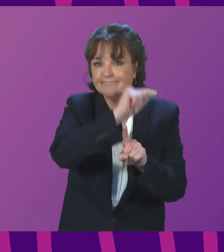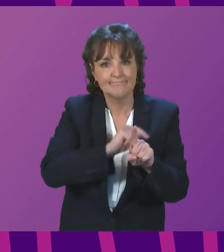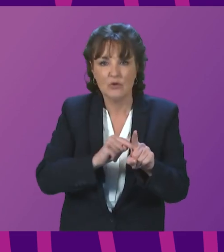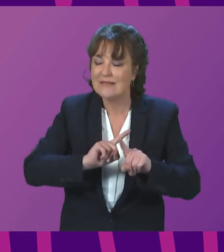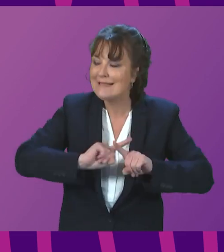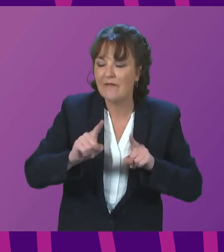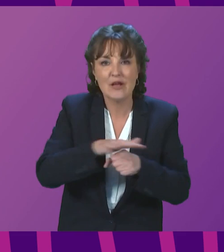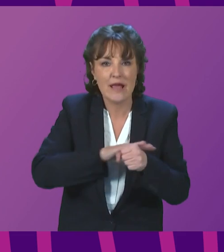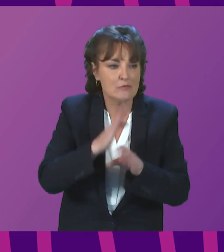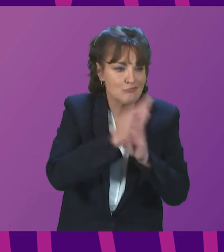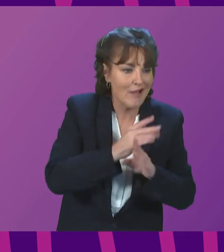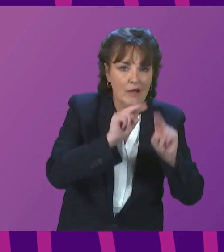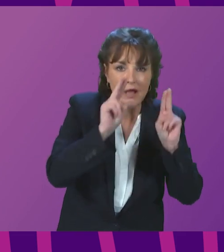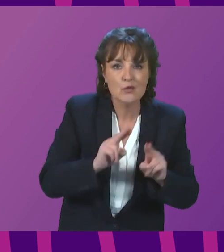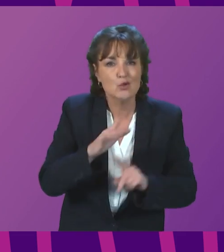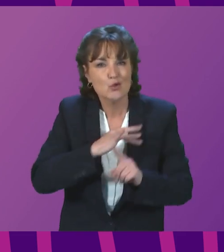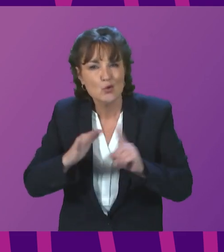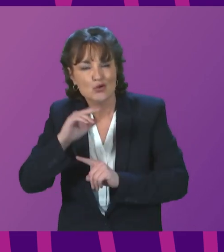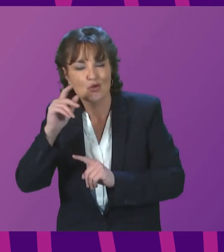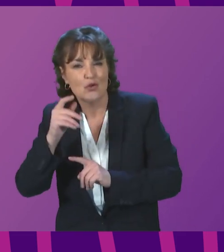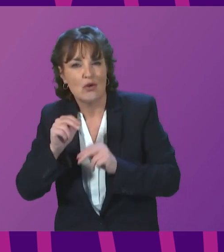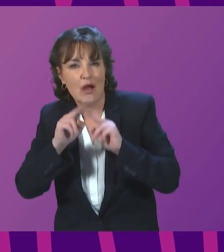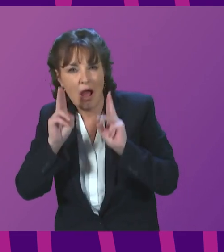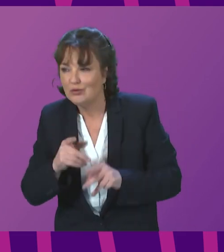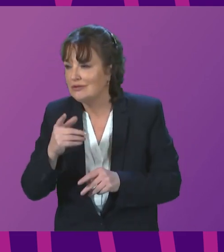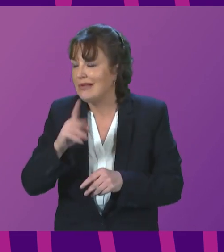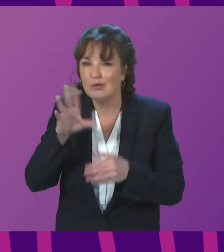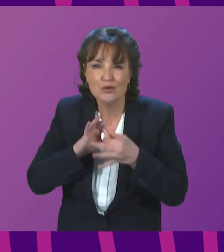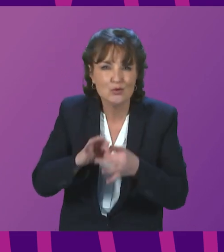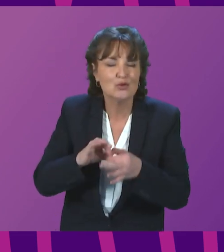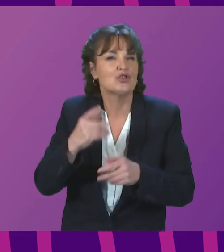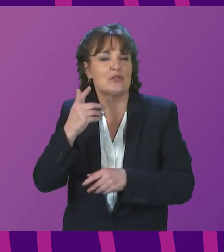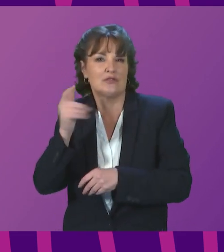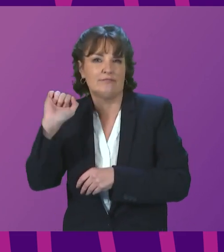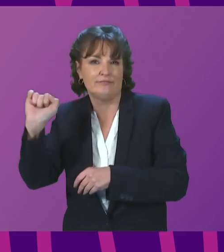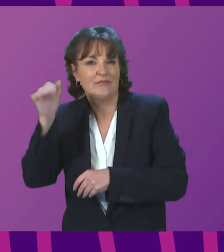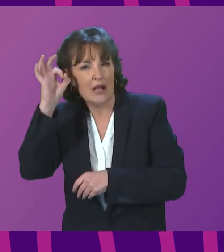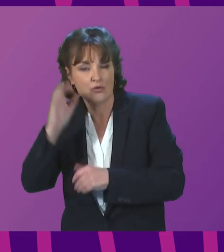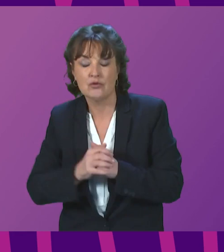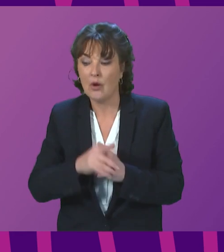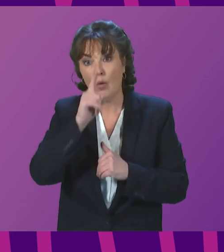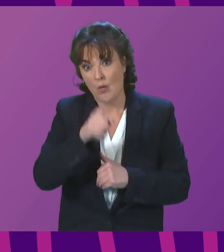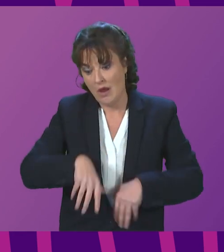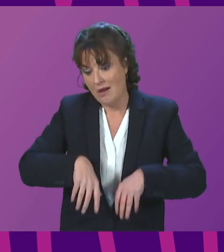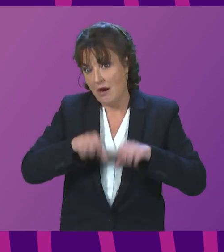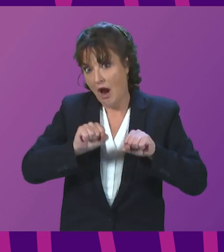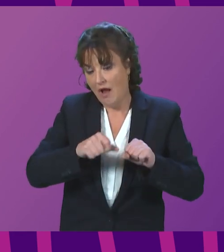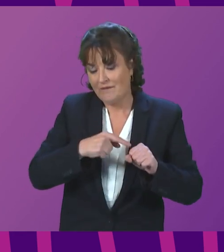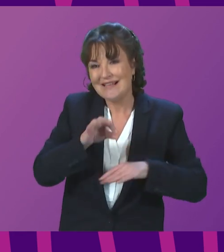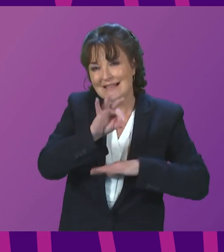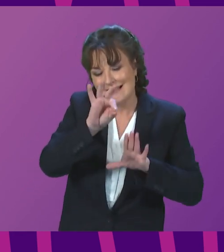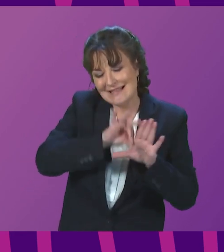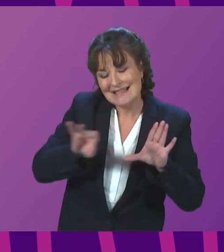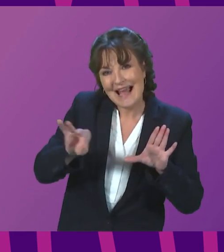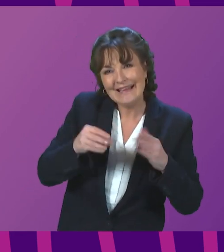of housing. We are currently reviewing the housing for varying needs design guide. That is a good standard, but it is now over